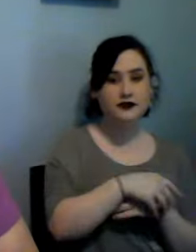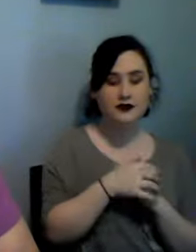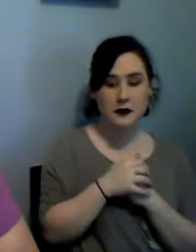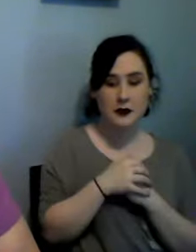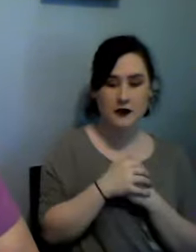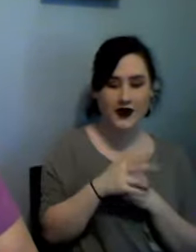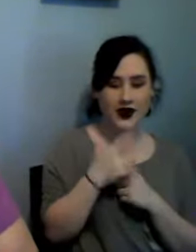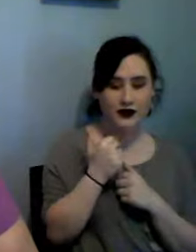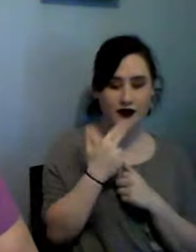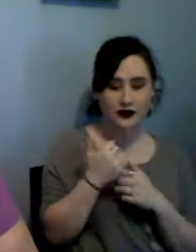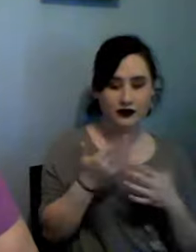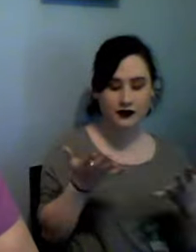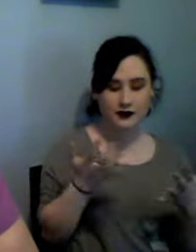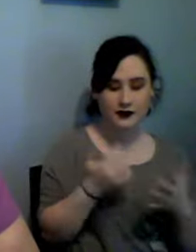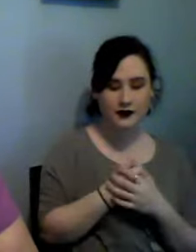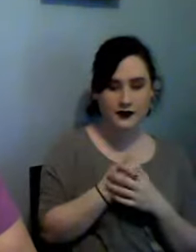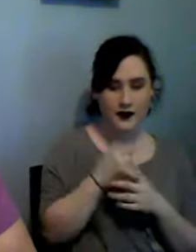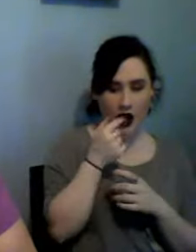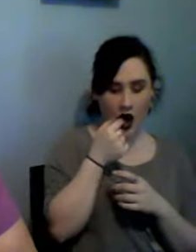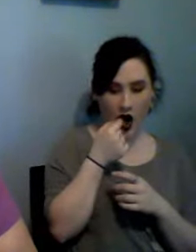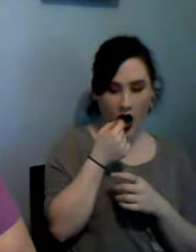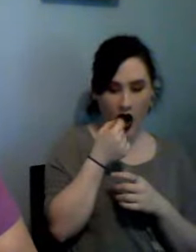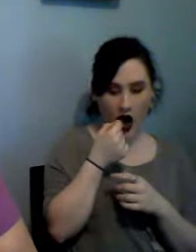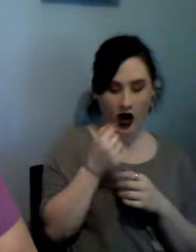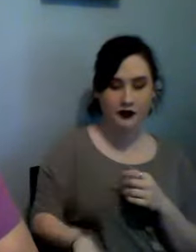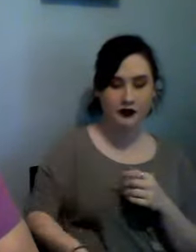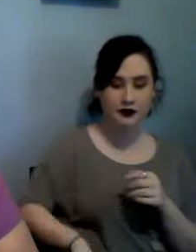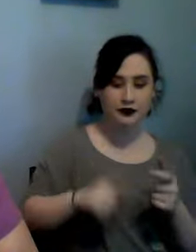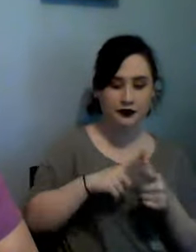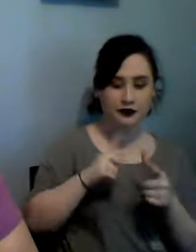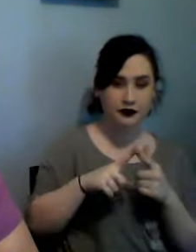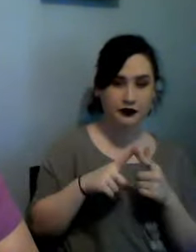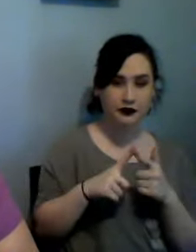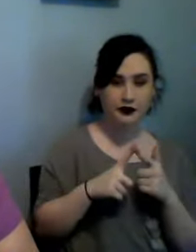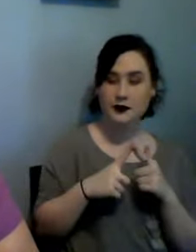and then I have a Barbara Anna designs